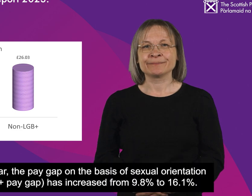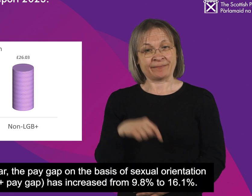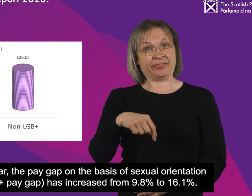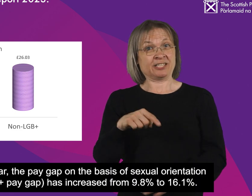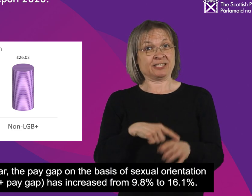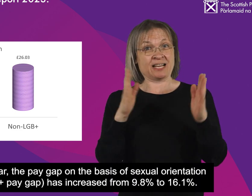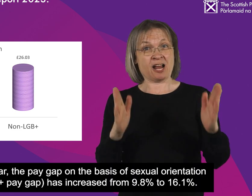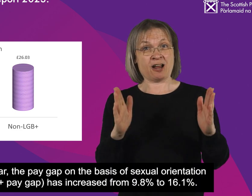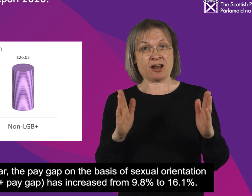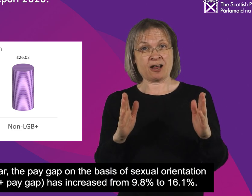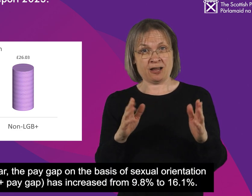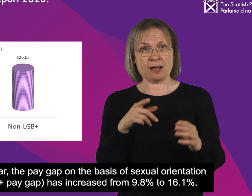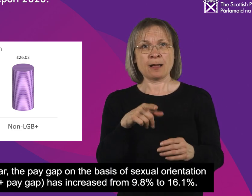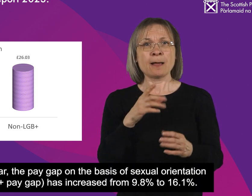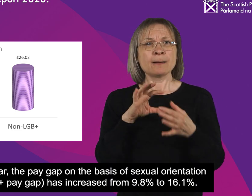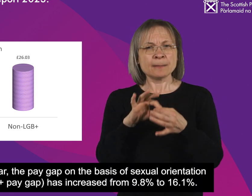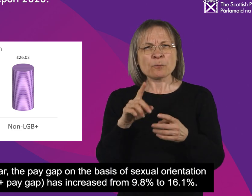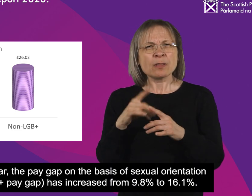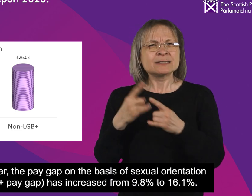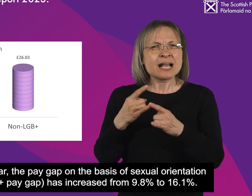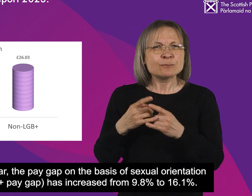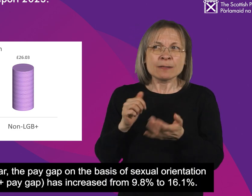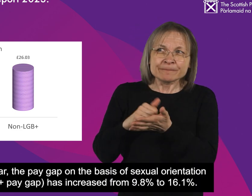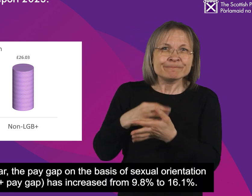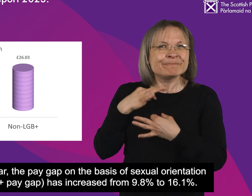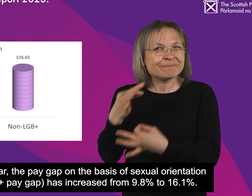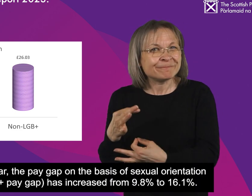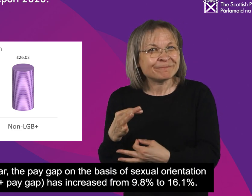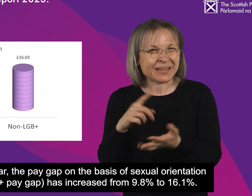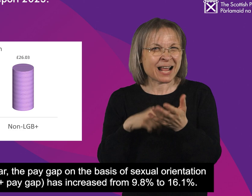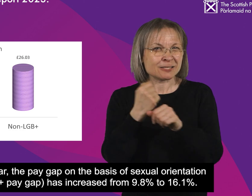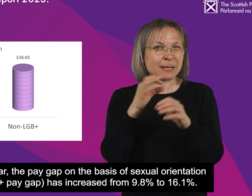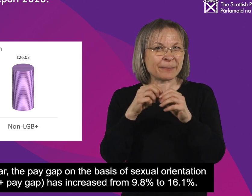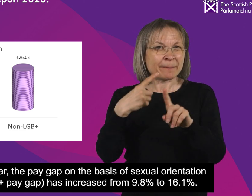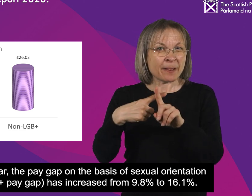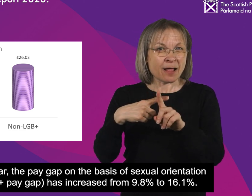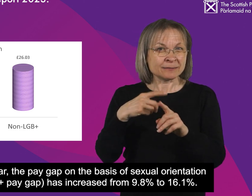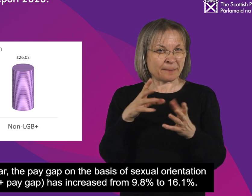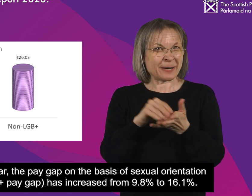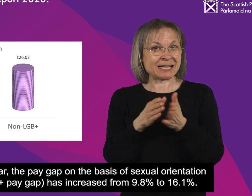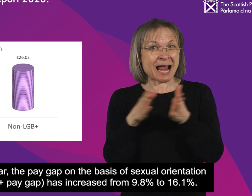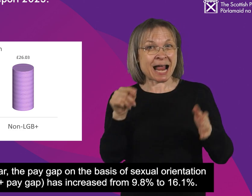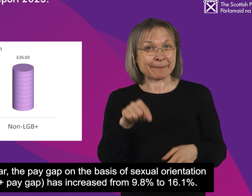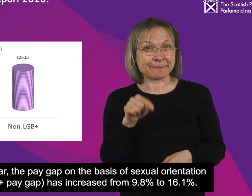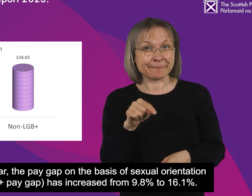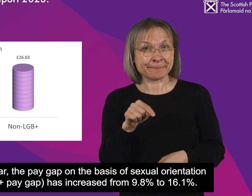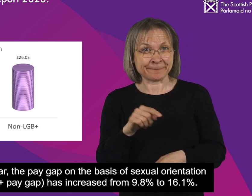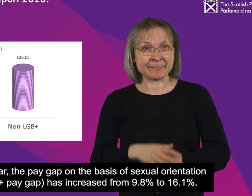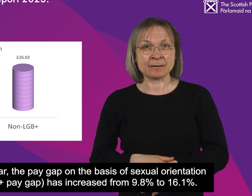This year, the pay gap on the basis of sexual orientation, LGB plus pay gap, has increased from 9.8